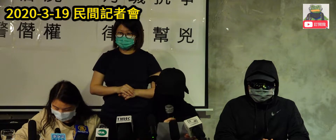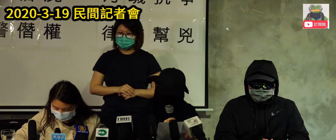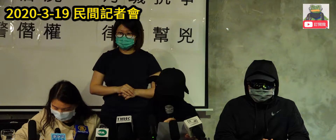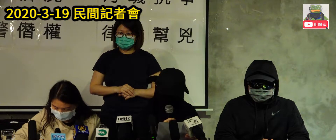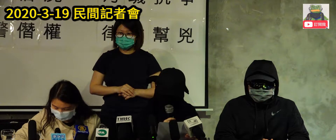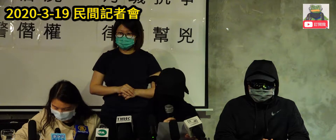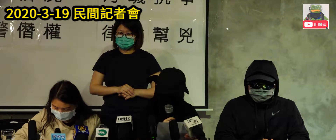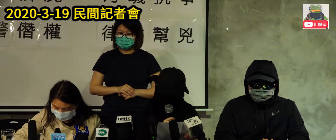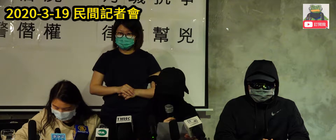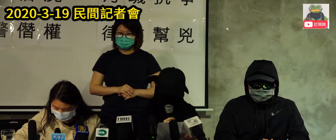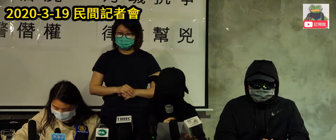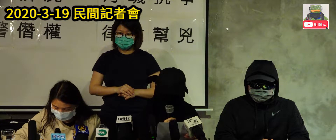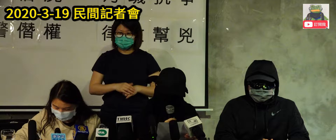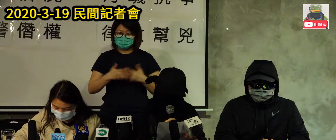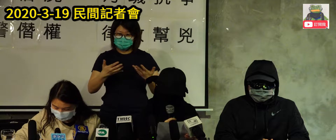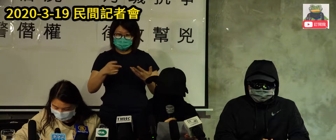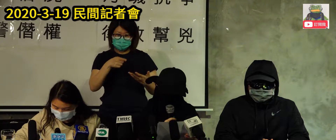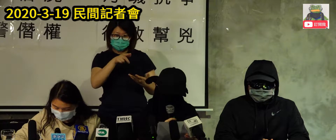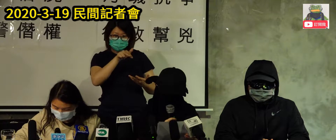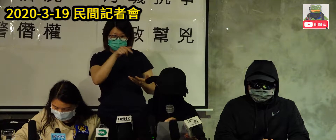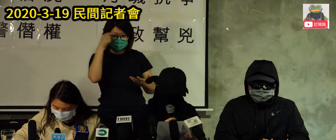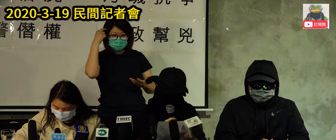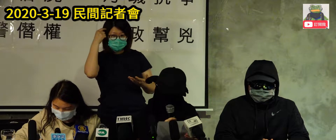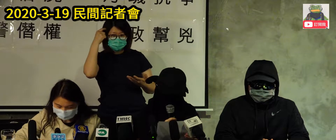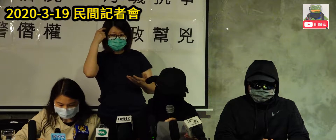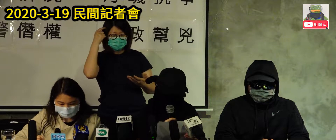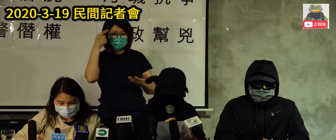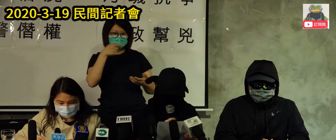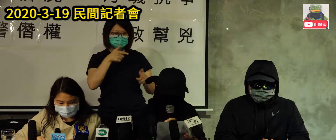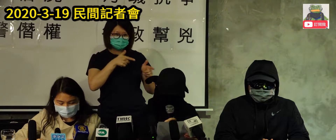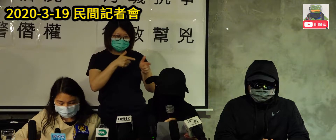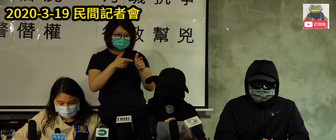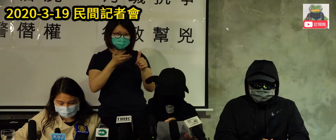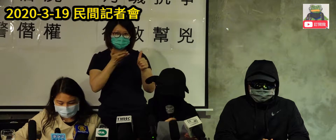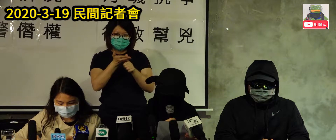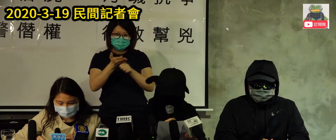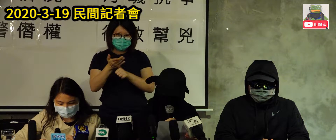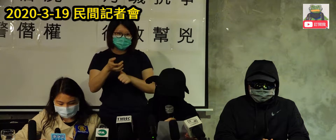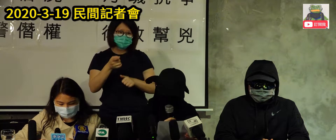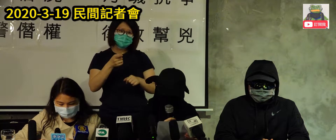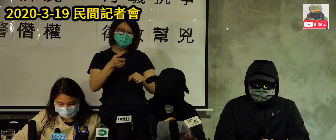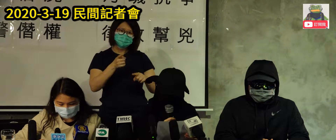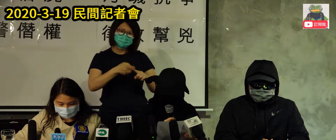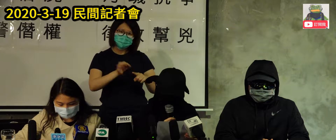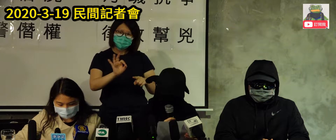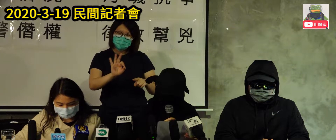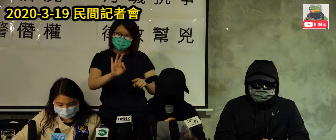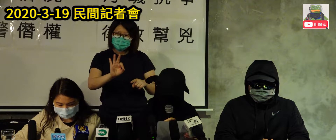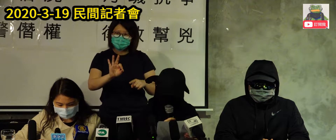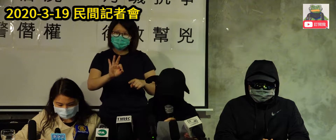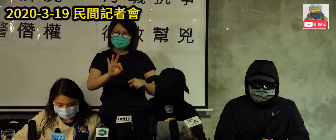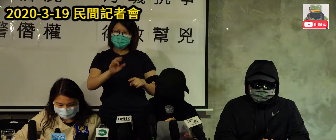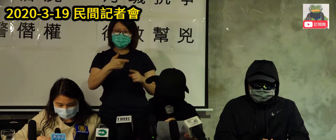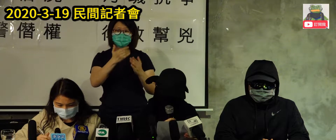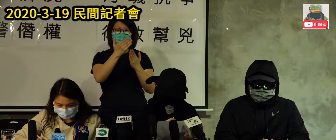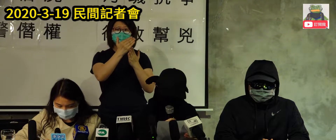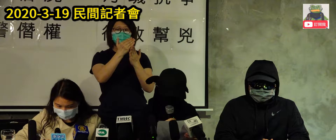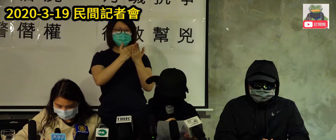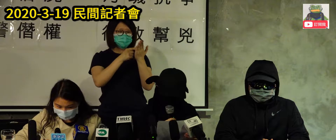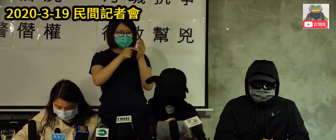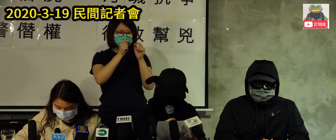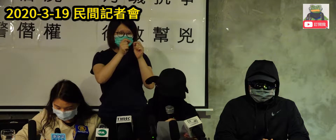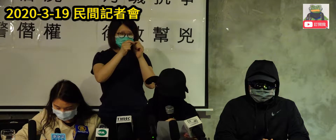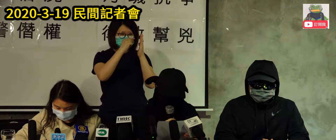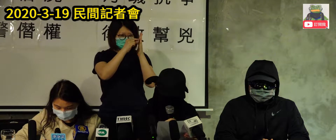ulations saving the authorities the need to fabricate evidence around your case and the sly measures with which they still